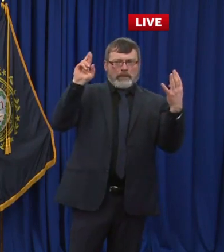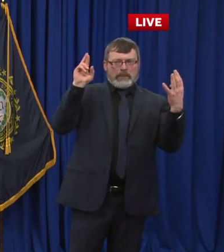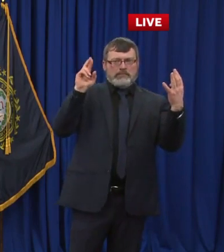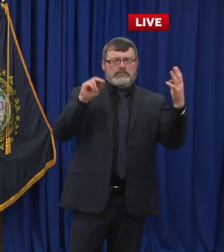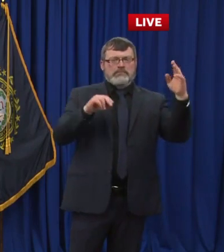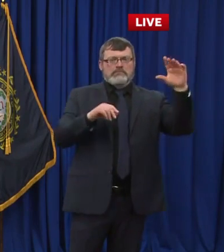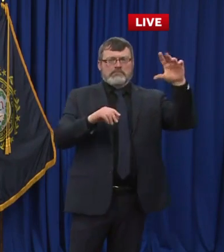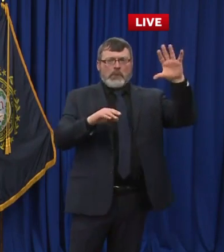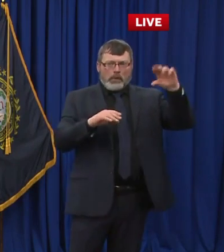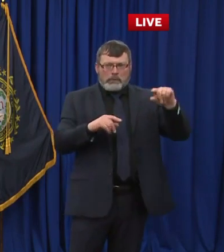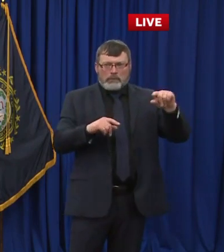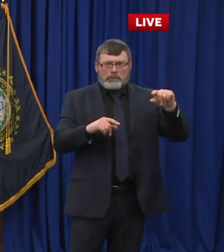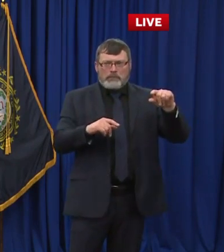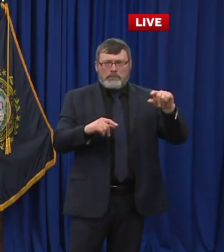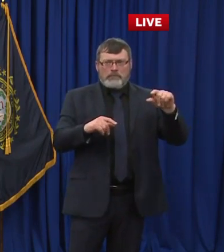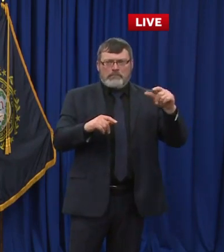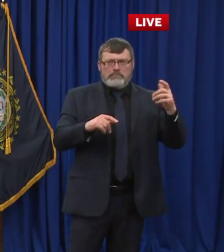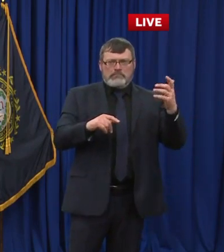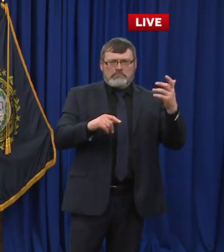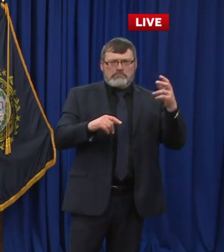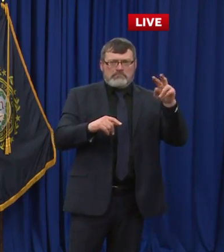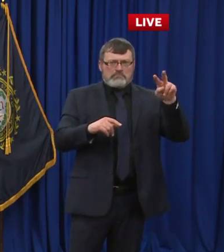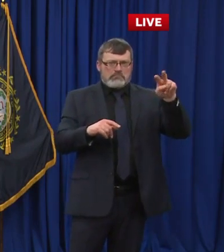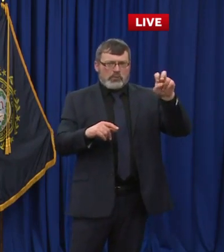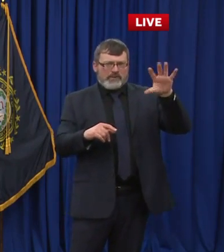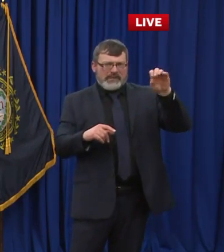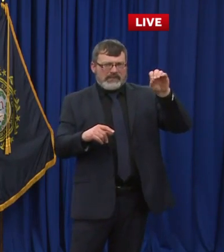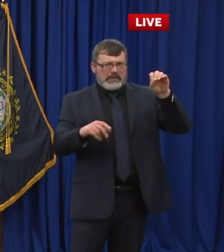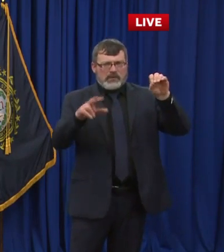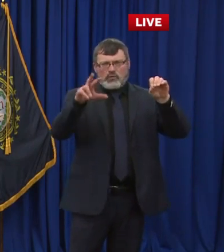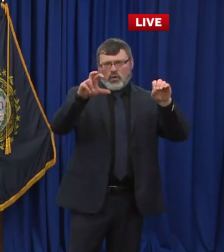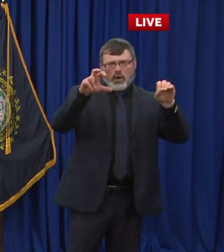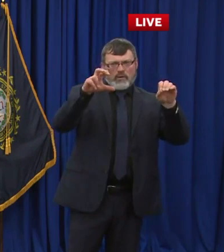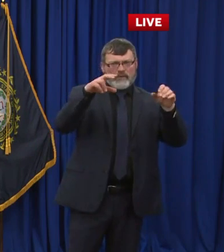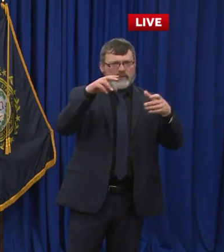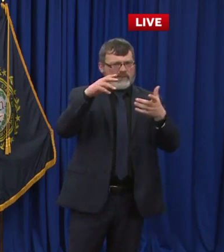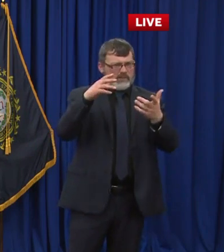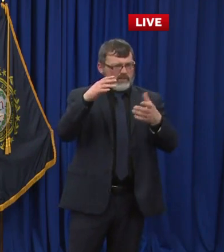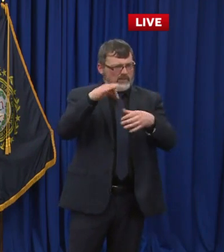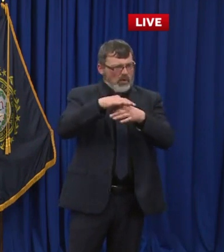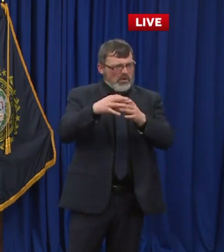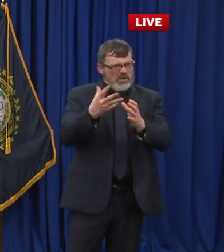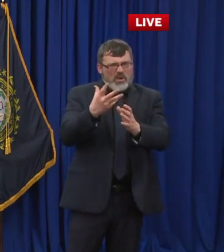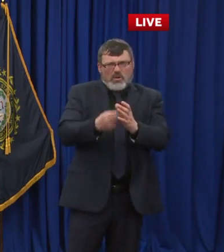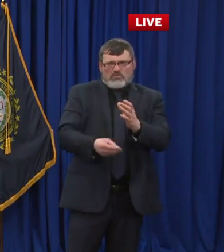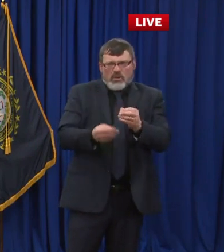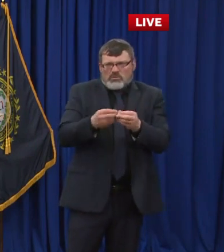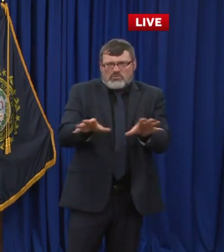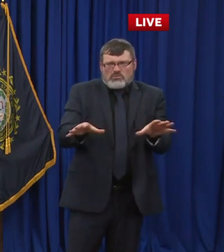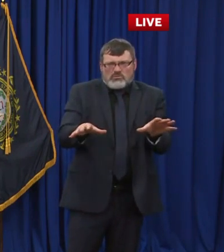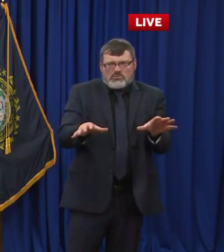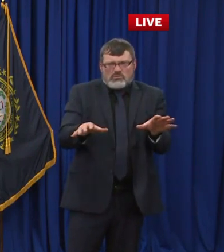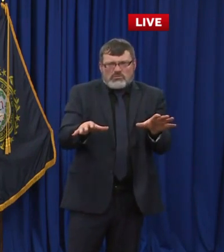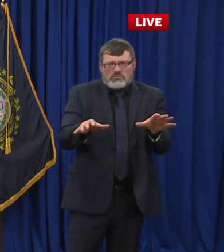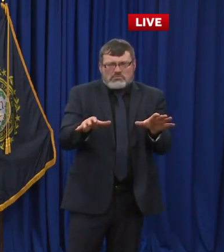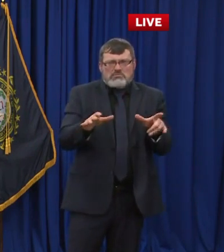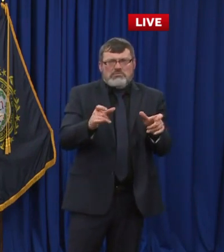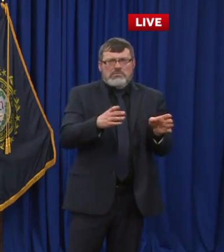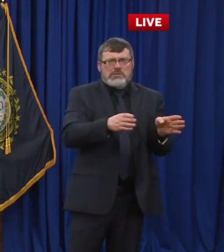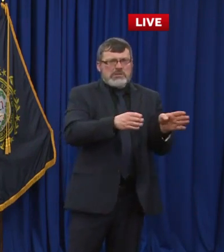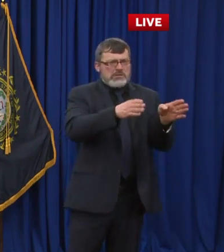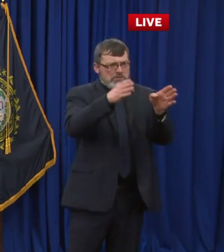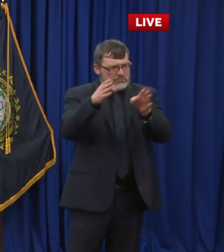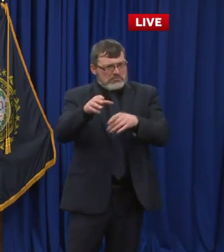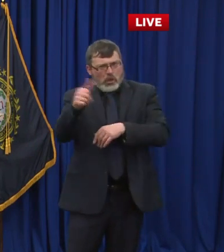lost 99 votes, and then three other Democrats were found to have been shorted 18 to 28 votes. The attorney general's office